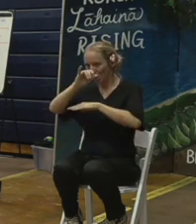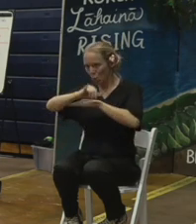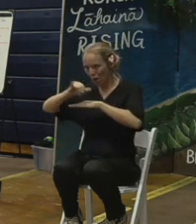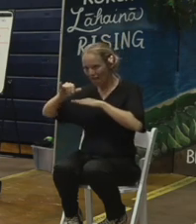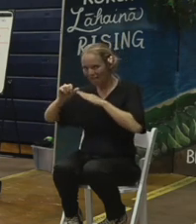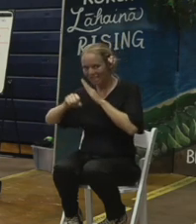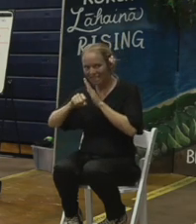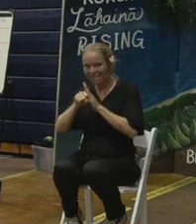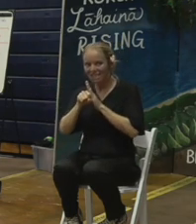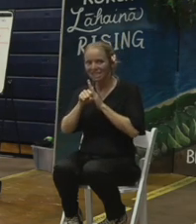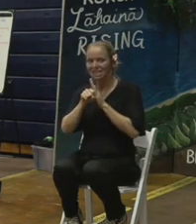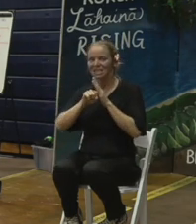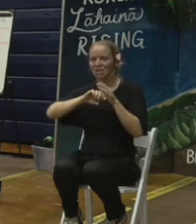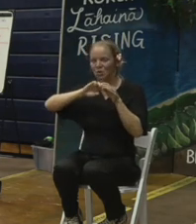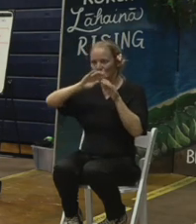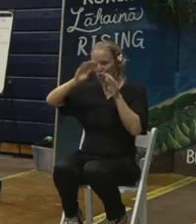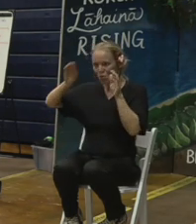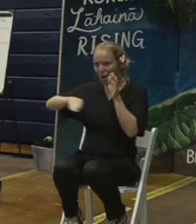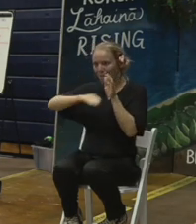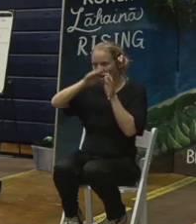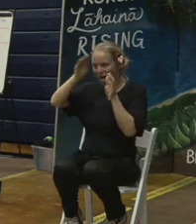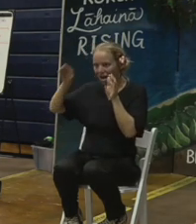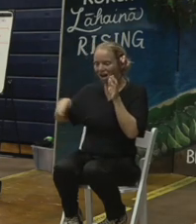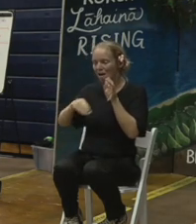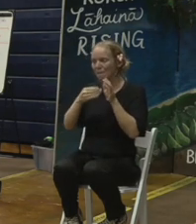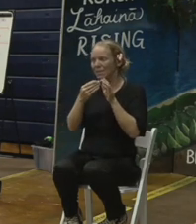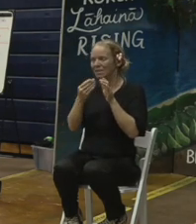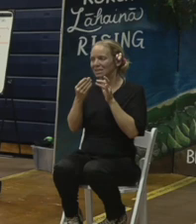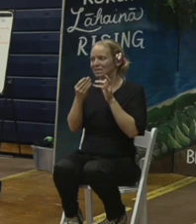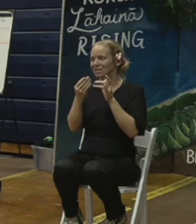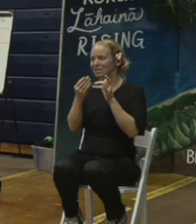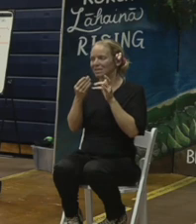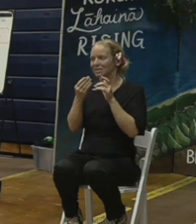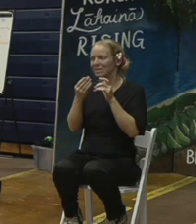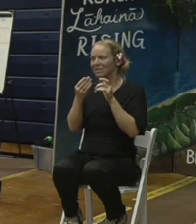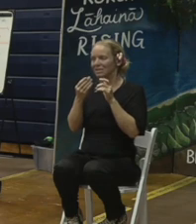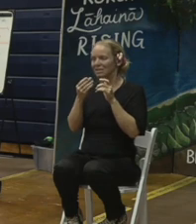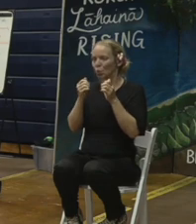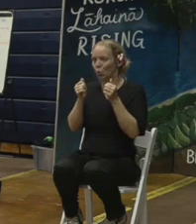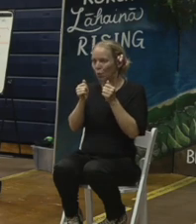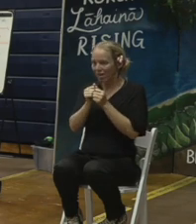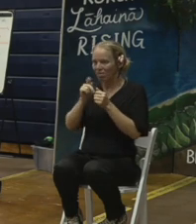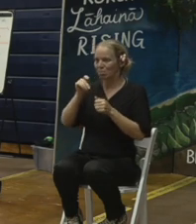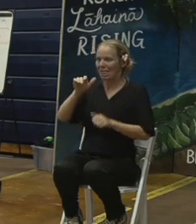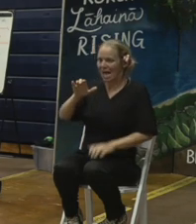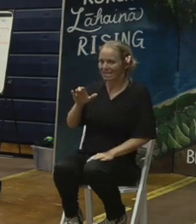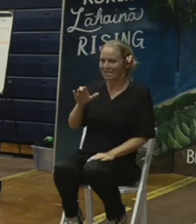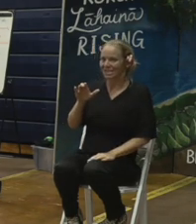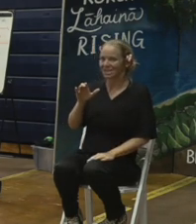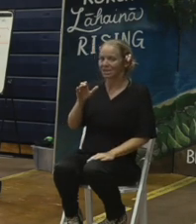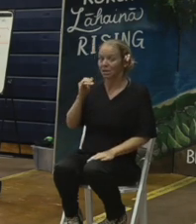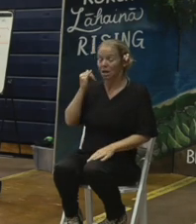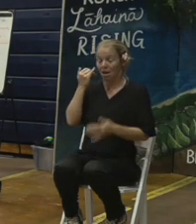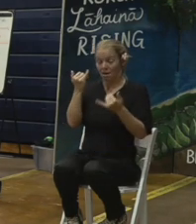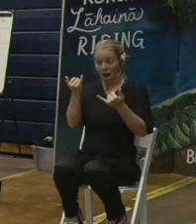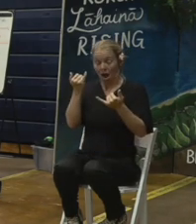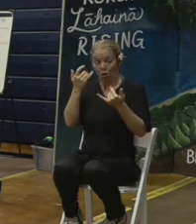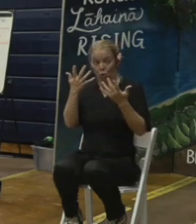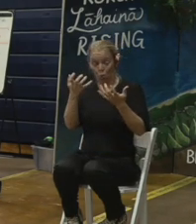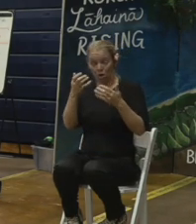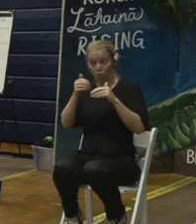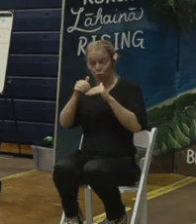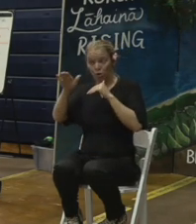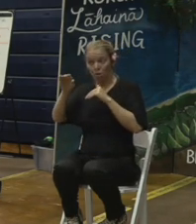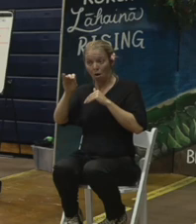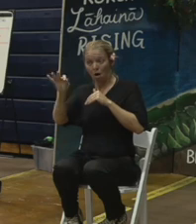That is all wrapped up into public health and safety and was wrapped up into the way we scored certain sites. Now if we ship it off-island, that